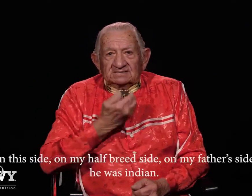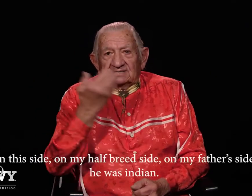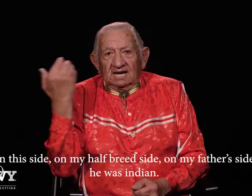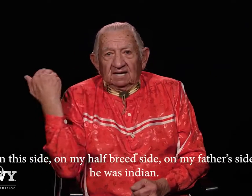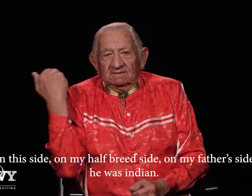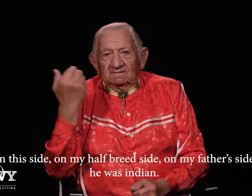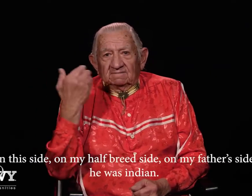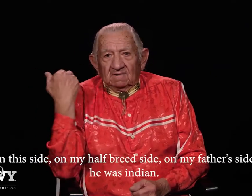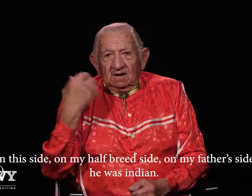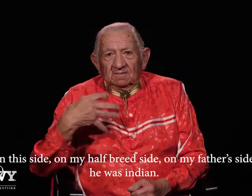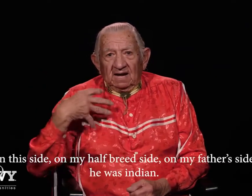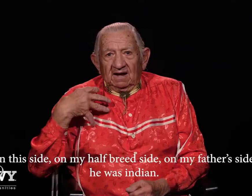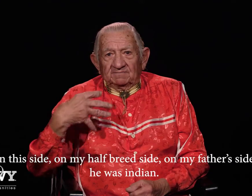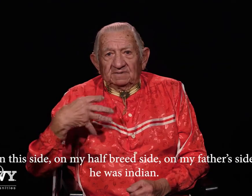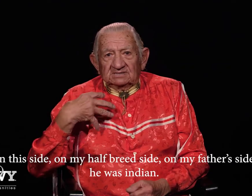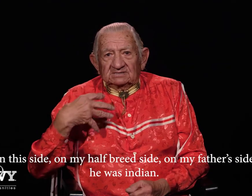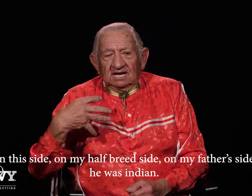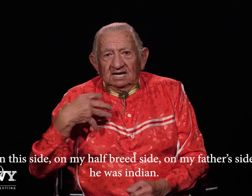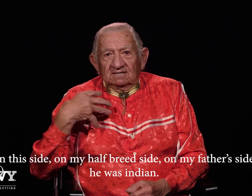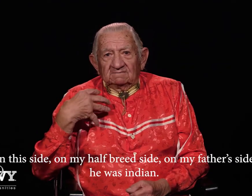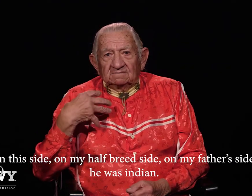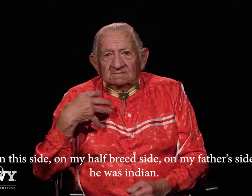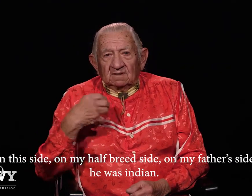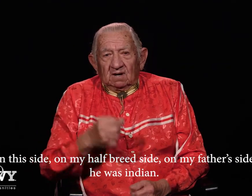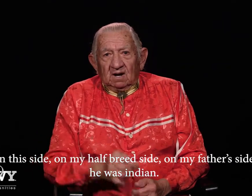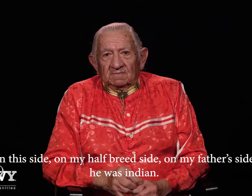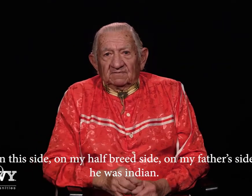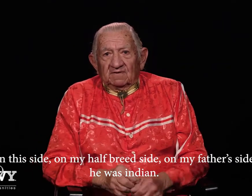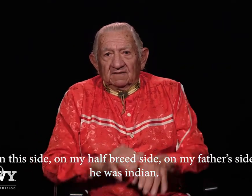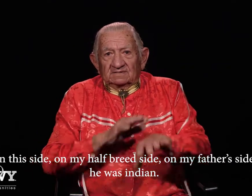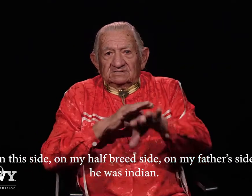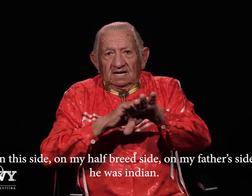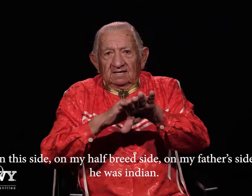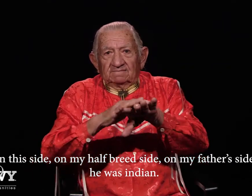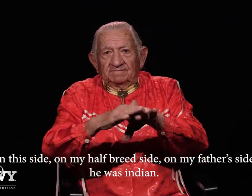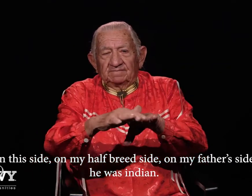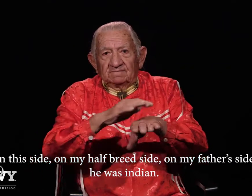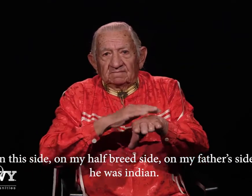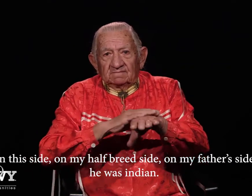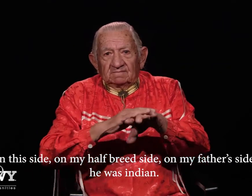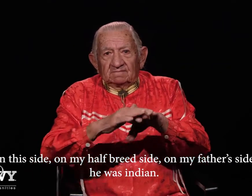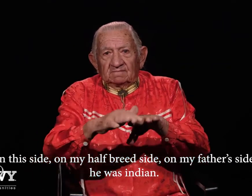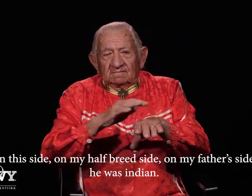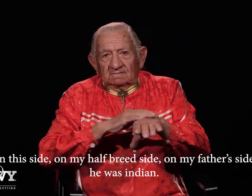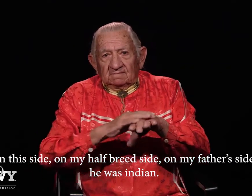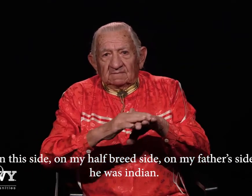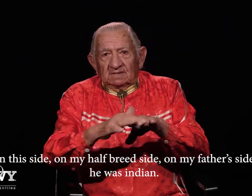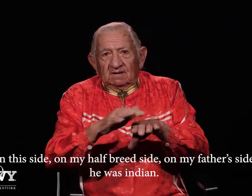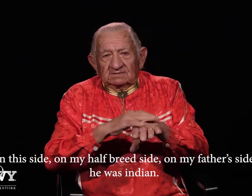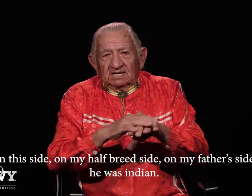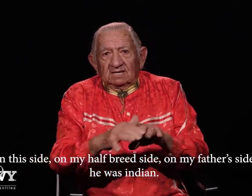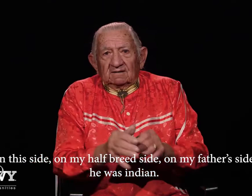this side on my half-breed side on my father's side he was Indian